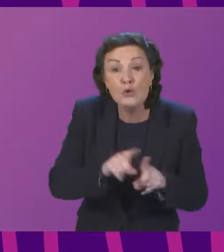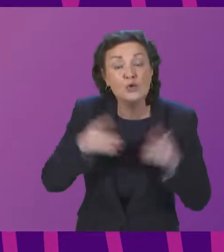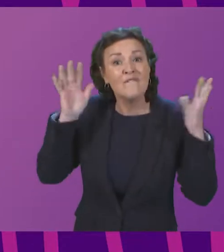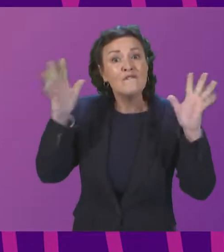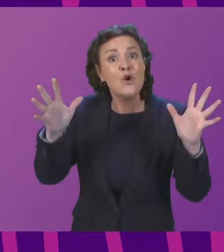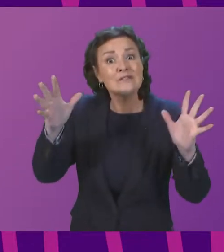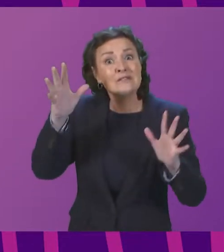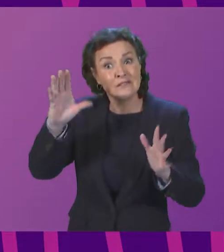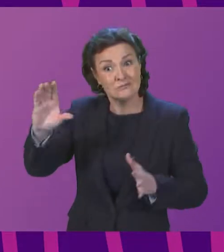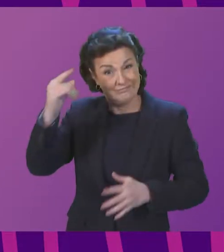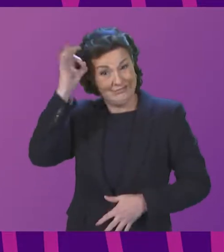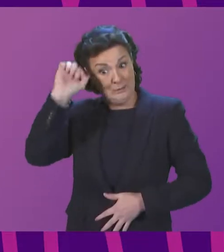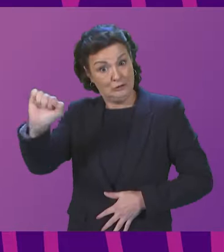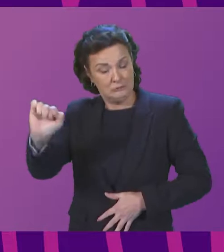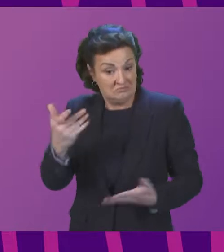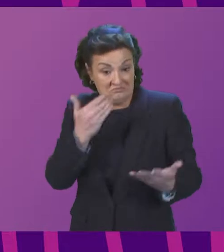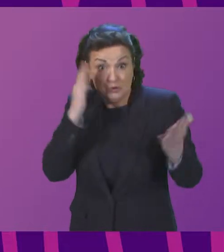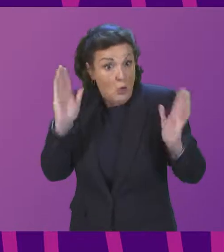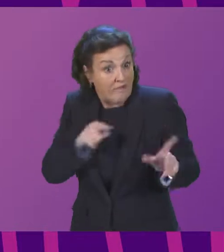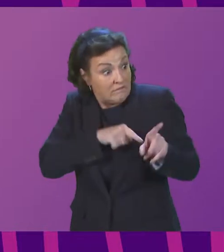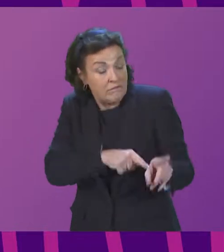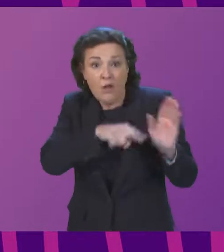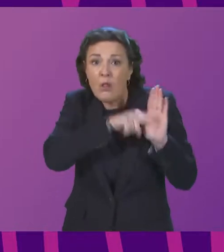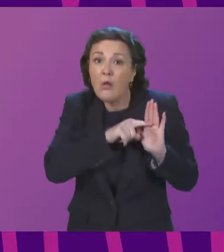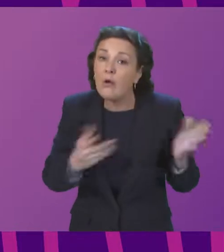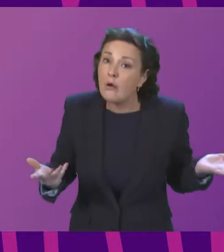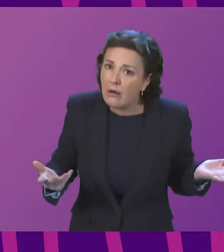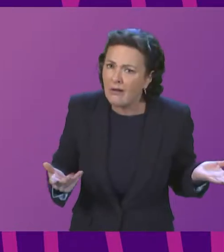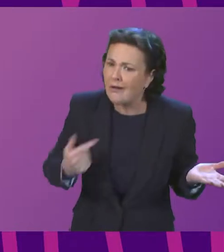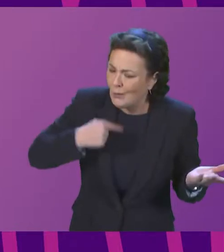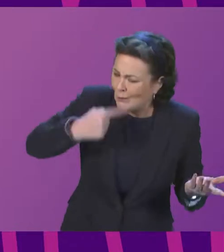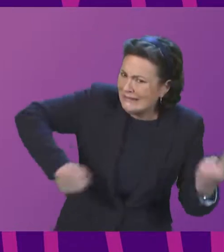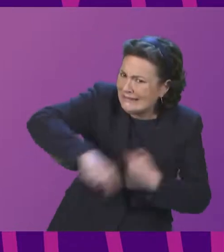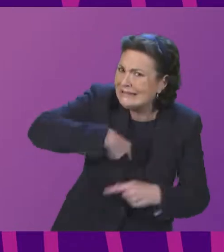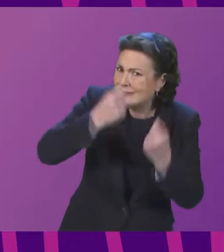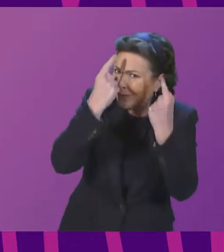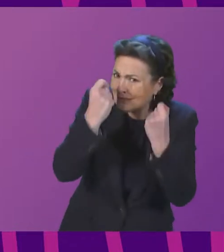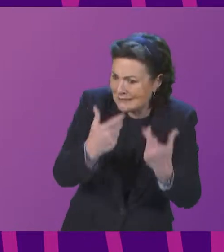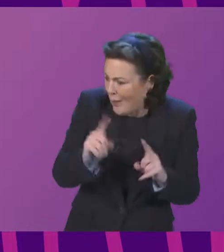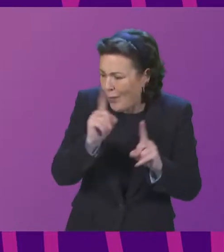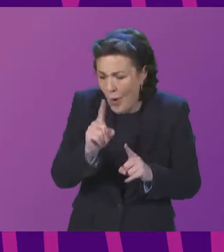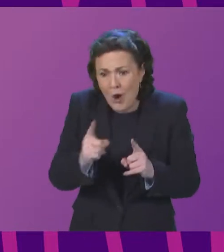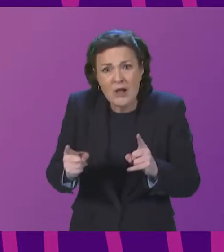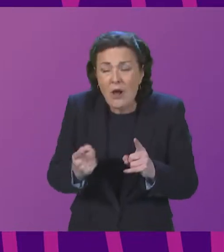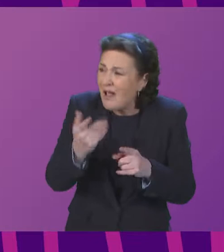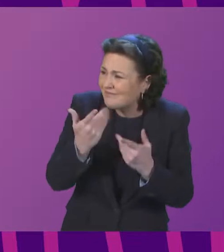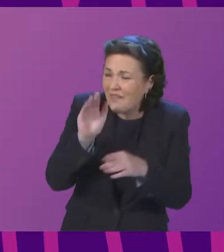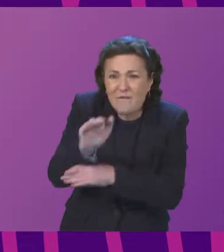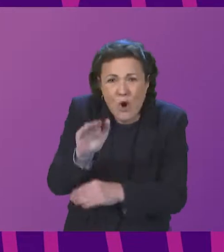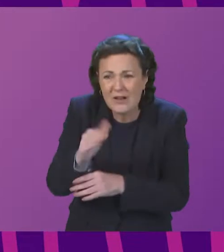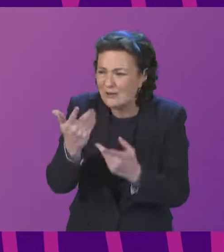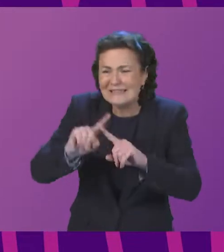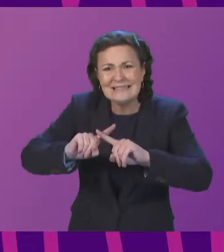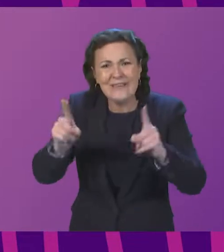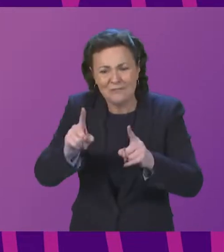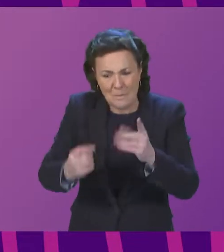act change to reflect the growing scientific understanding of the impact of invasive ecosystem engineers as well as the forest industry's